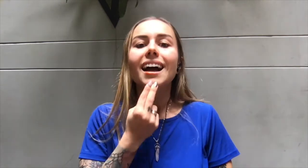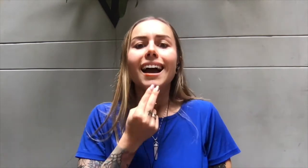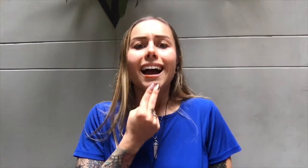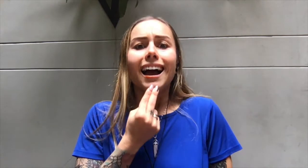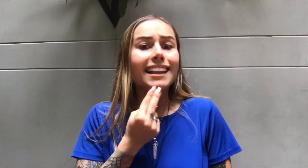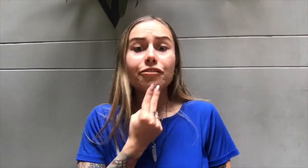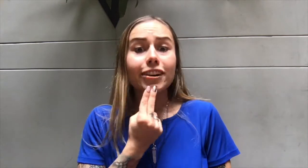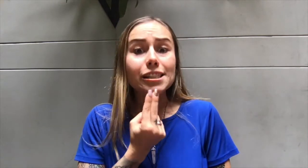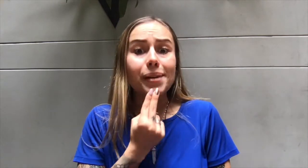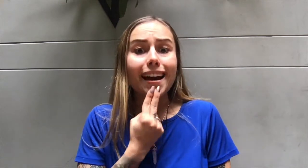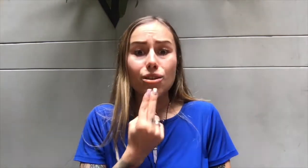And that freaks me out.